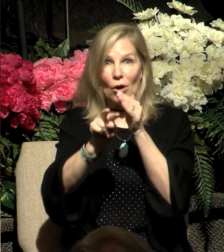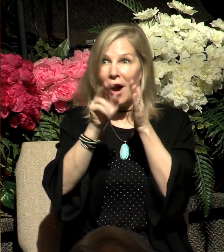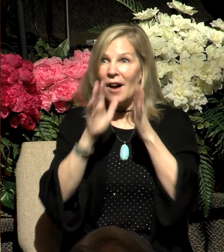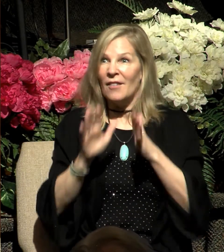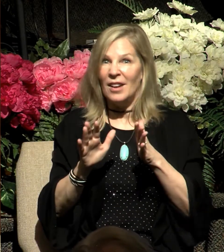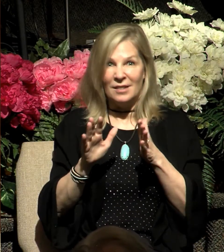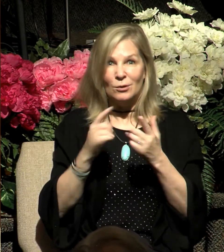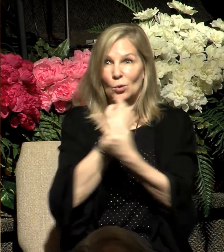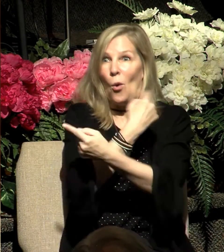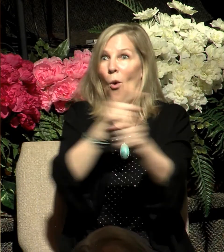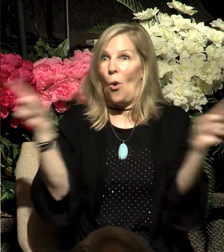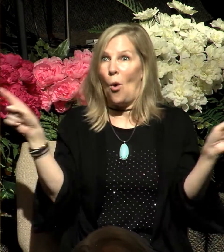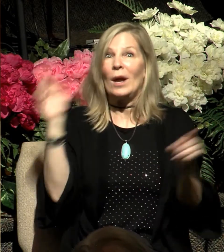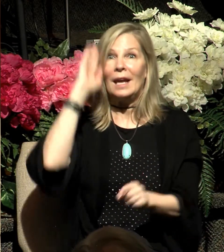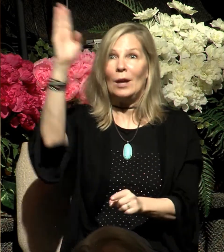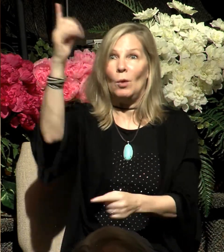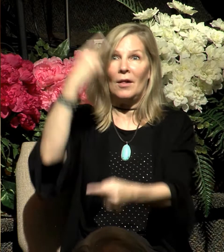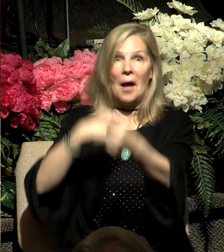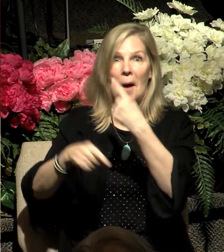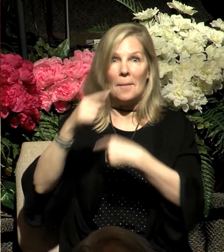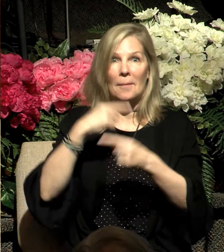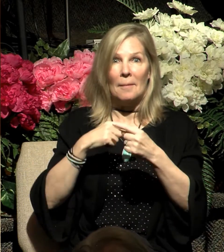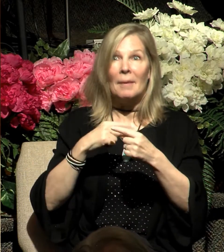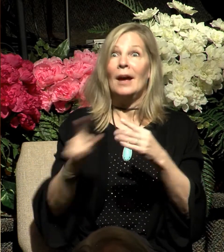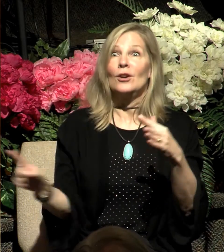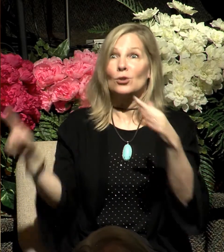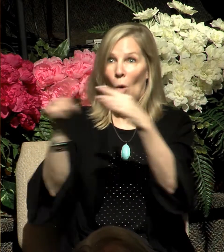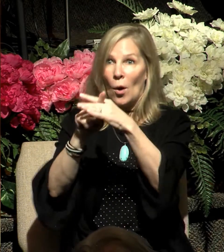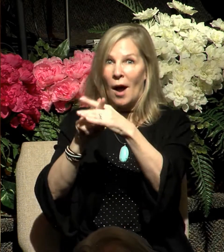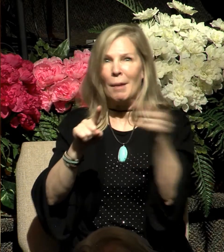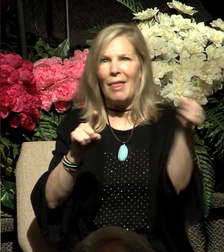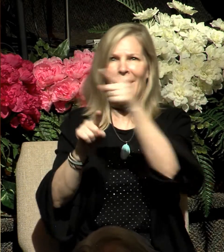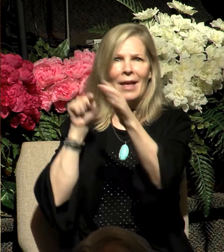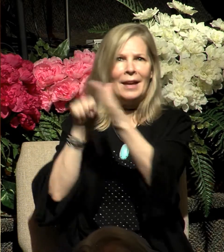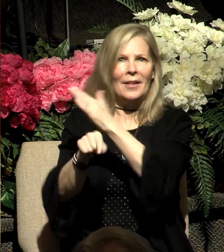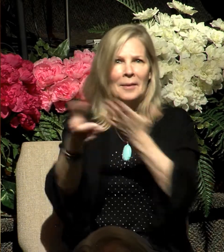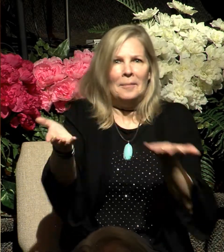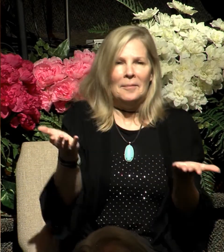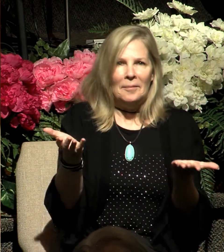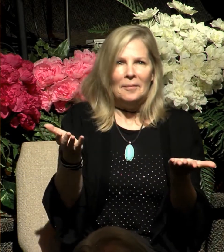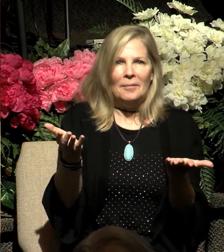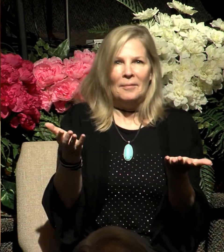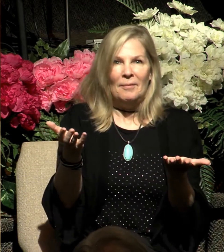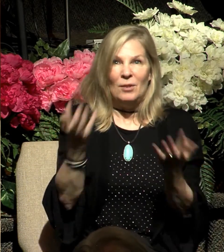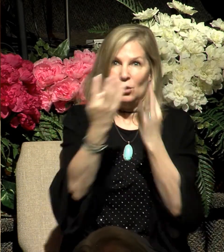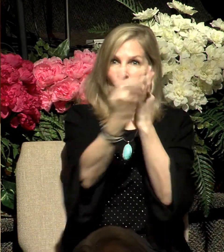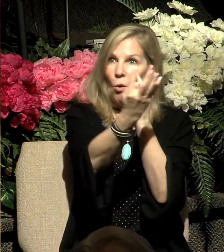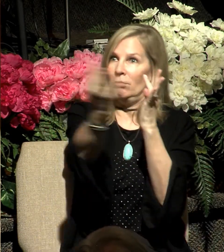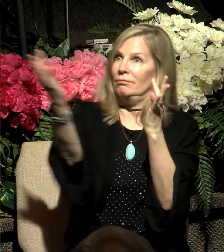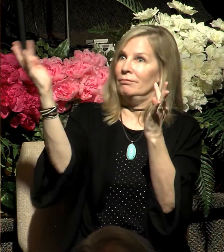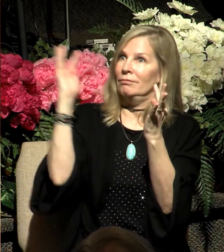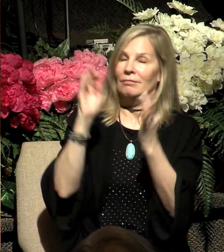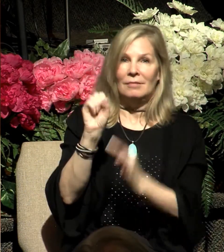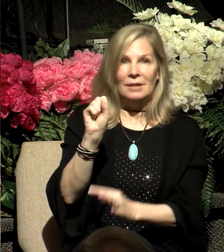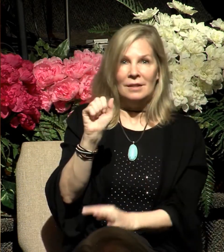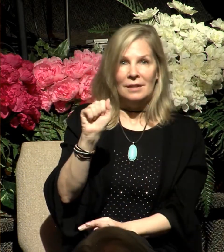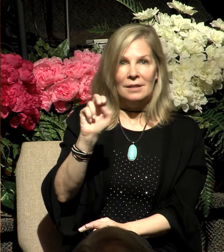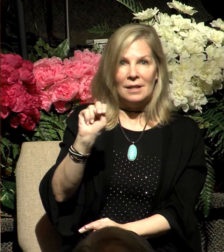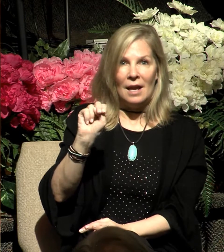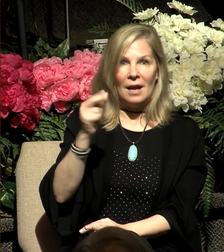See, the men of the Sanhedrin are a perfect illustration of why the truth of God's irresistible